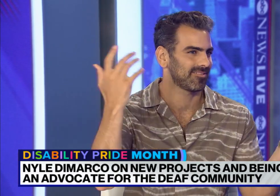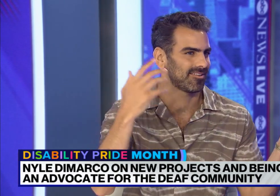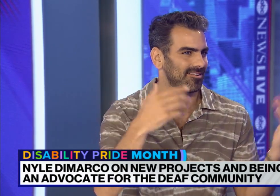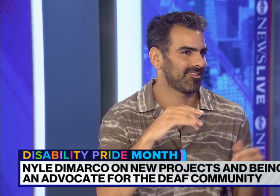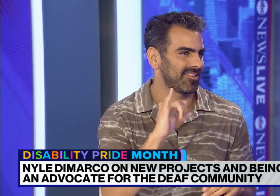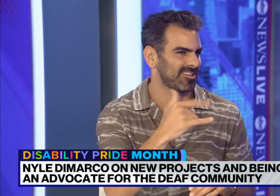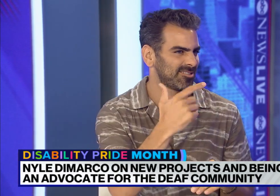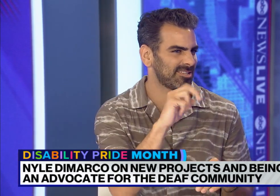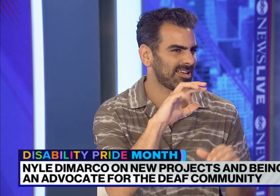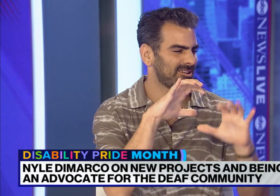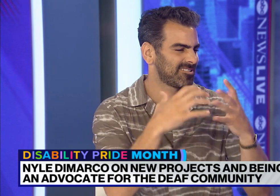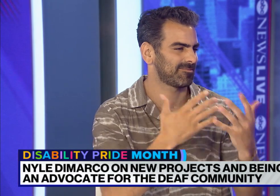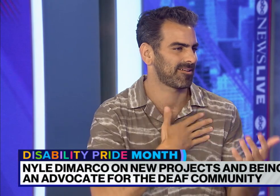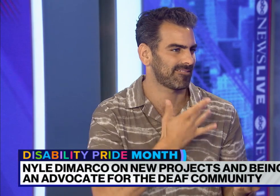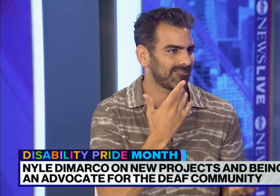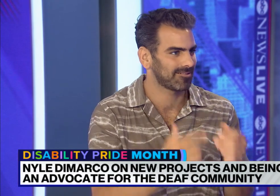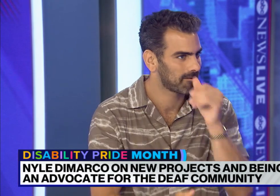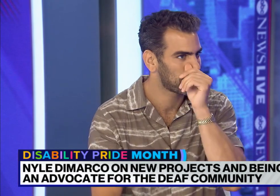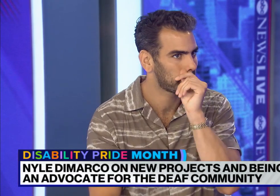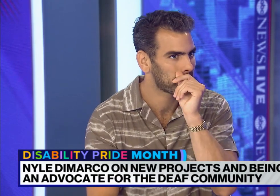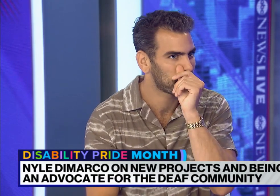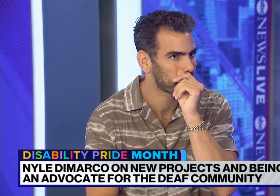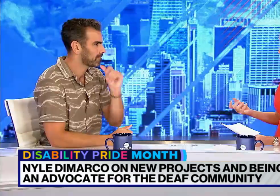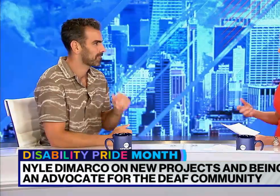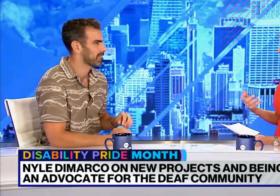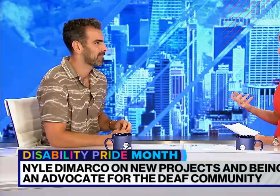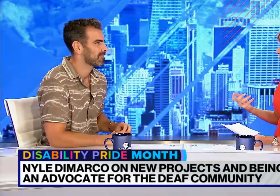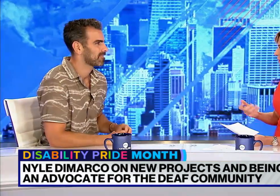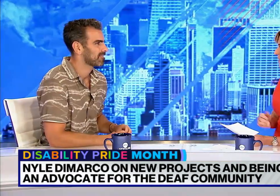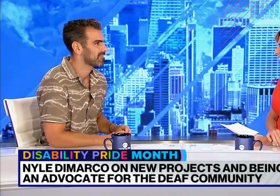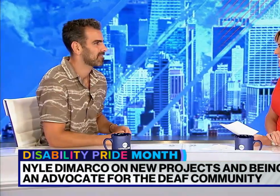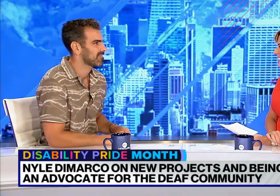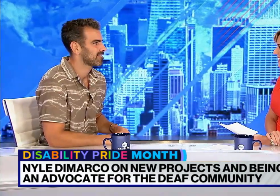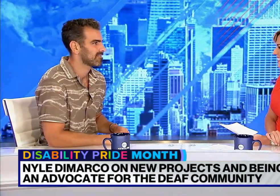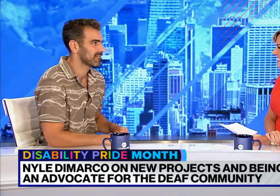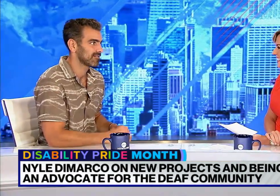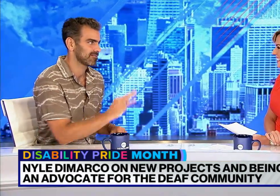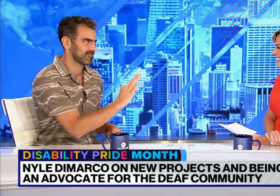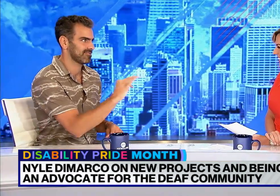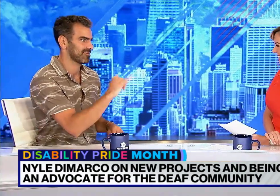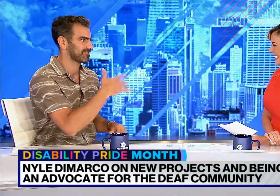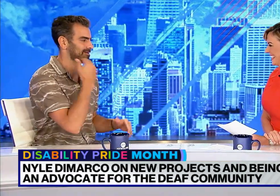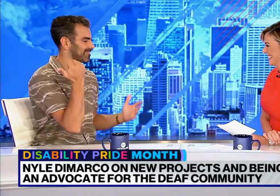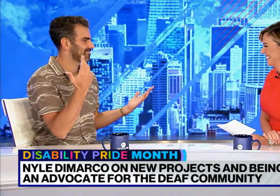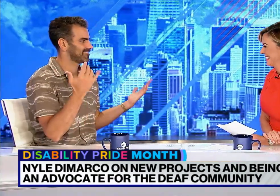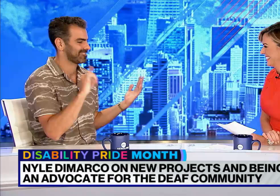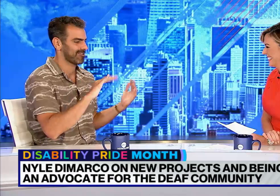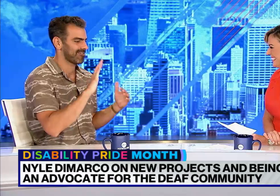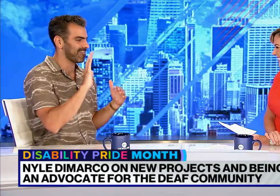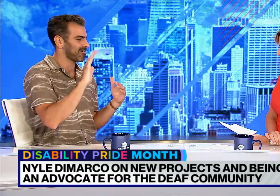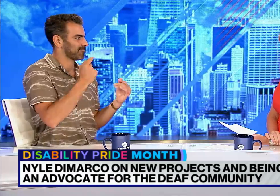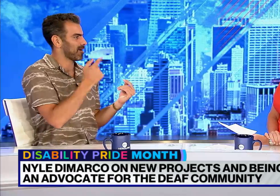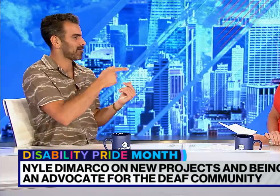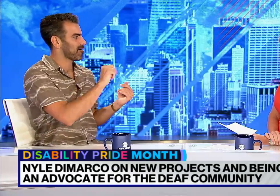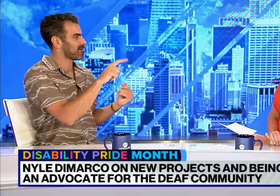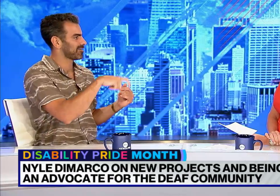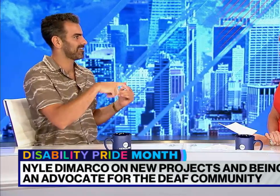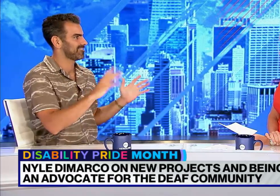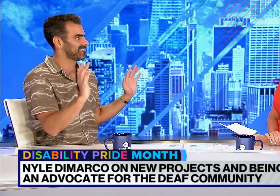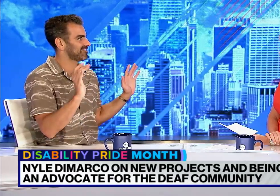of music that I really like. So, yeah. feel the beat. I mean, it's perfect. Right. Right. No, and that's the best. Right? You